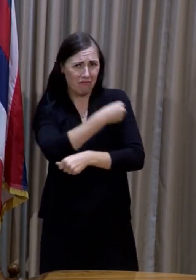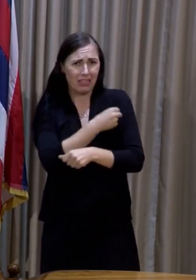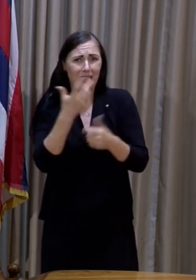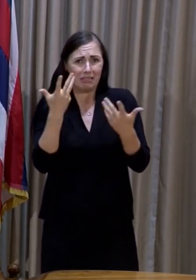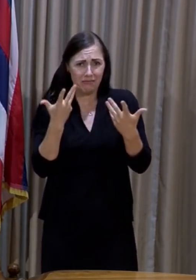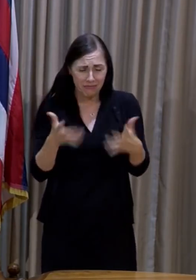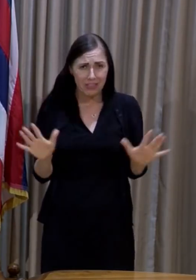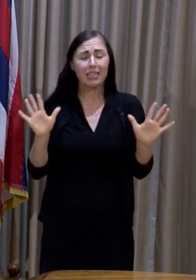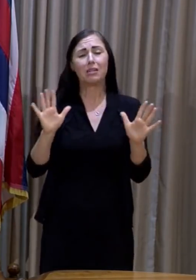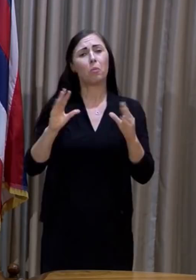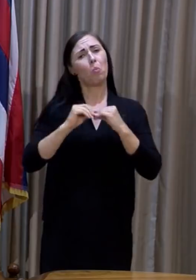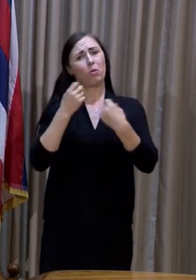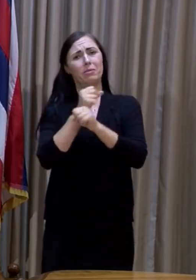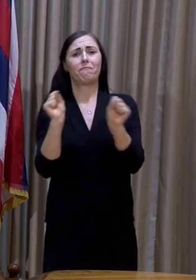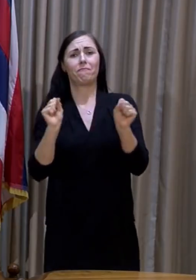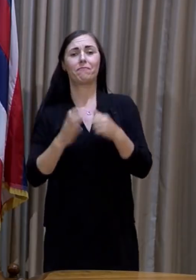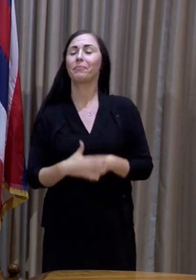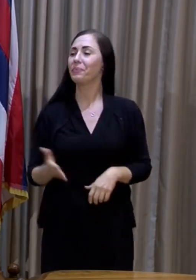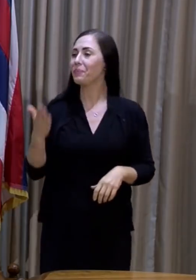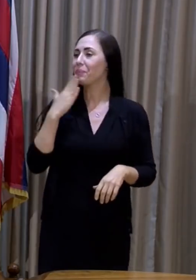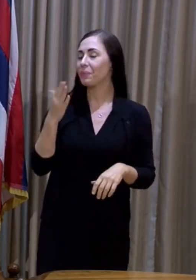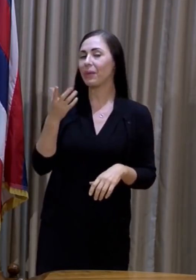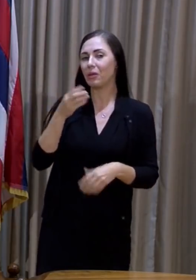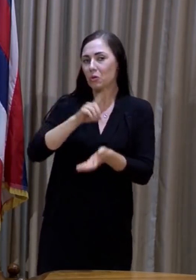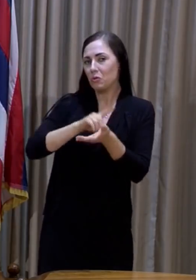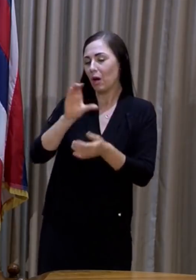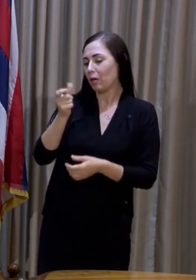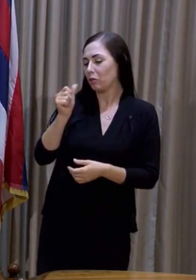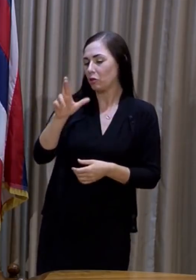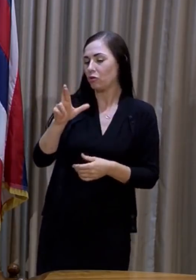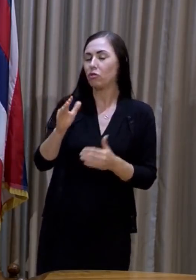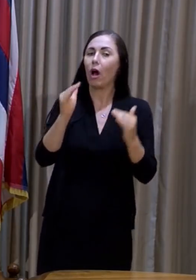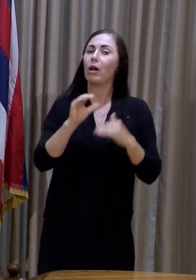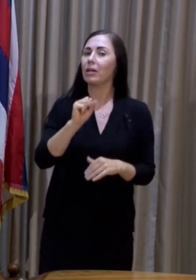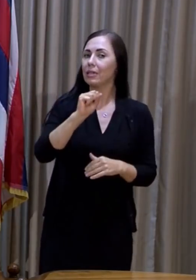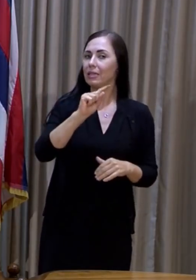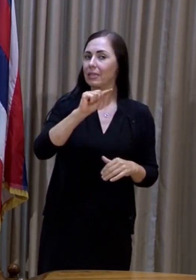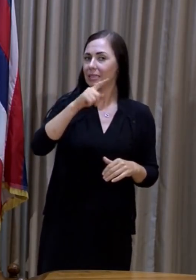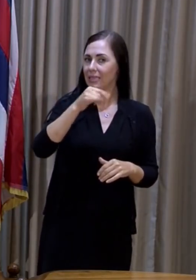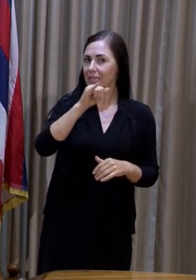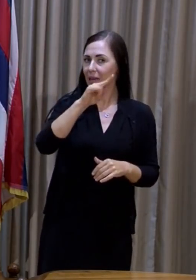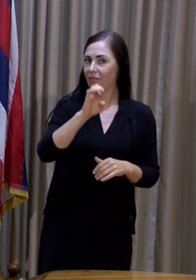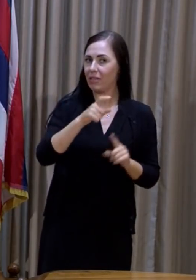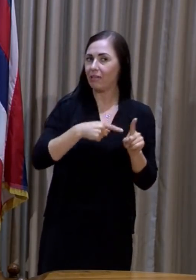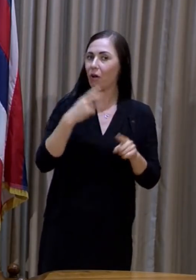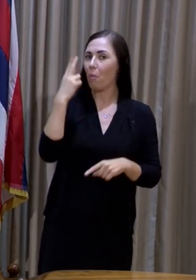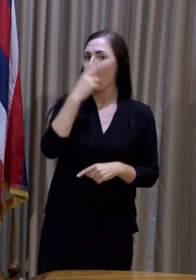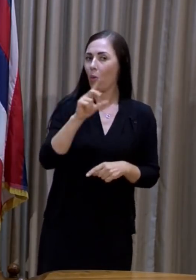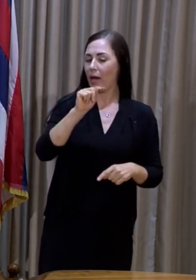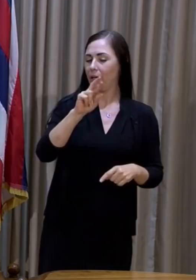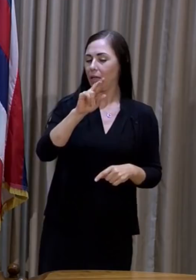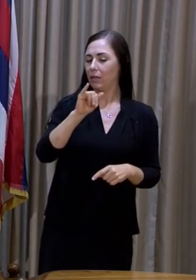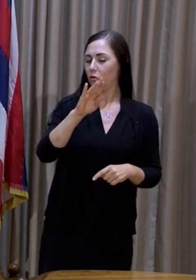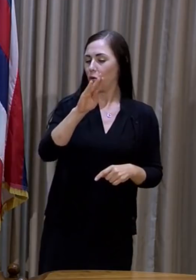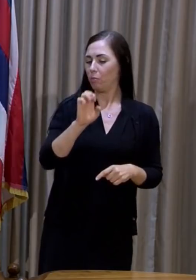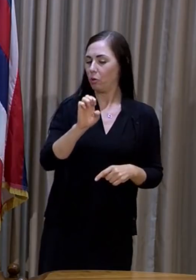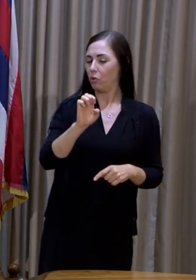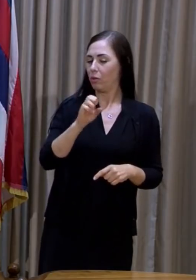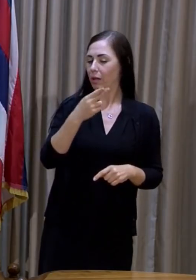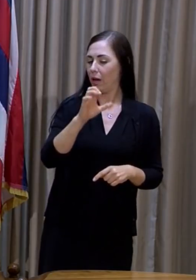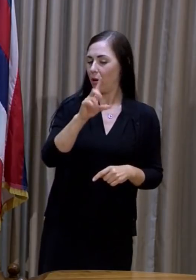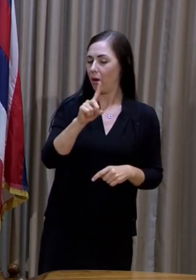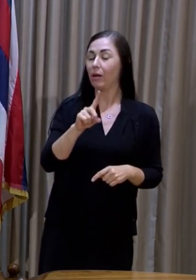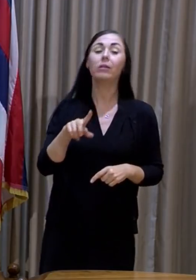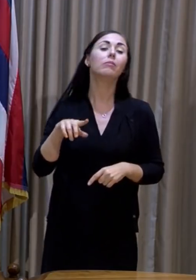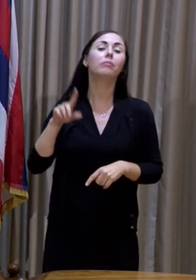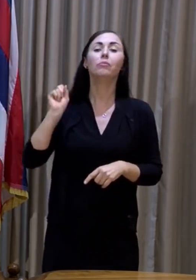for all of us. Thank you, Dr. Char. Stephanie Sammons, go ahead. Hawaii Tribune Herald. Hi, this